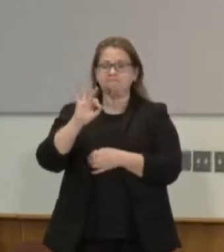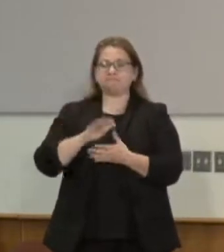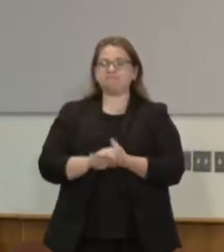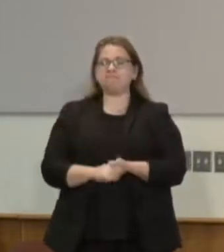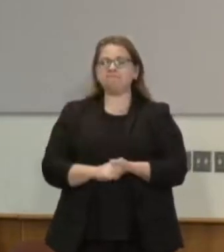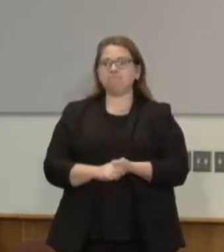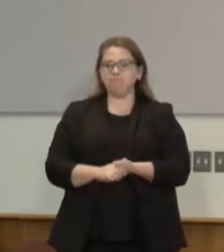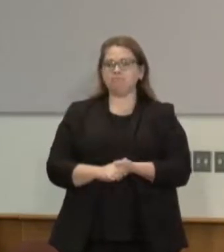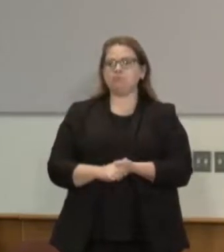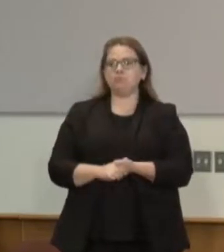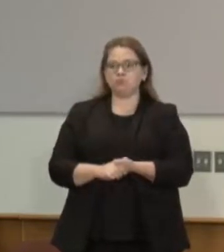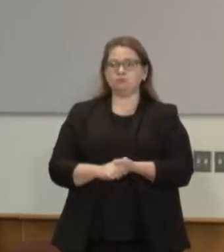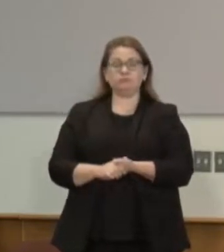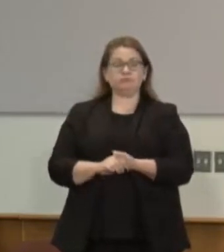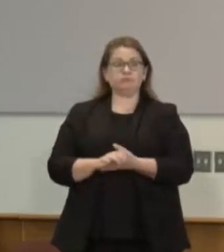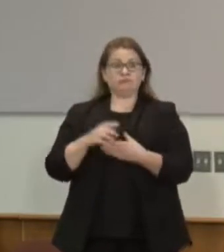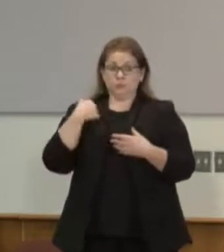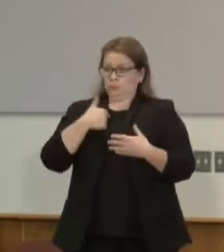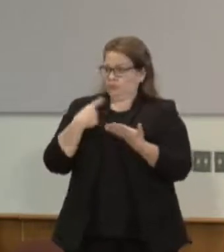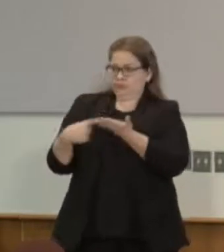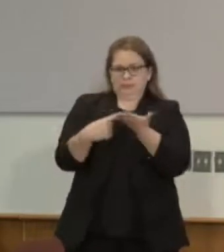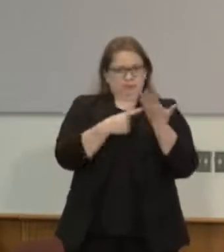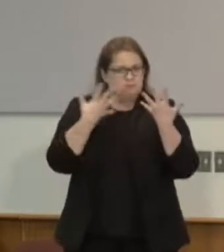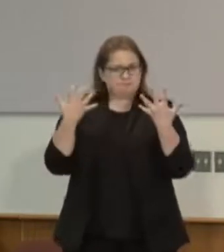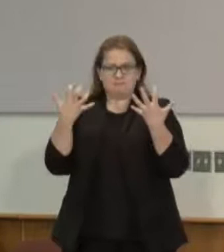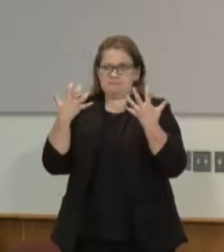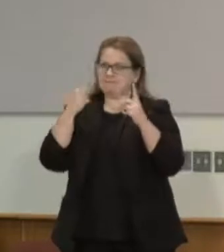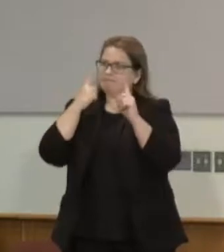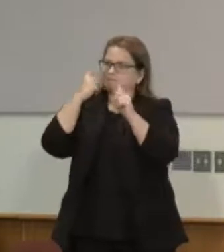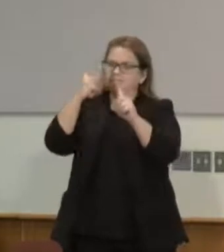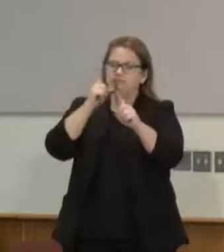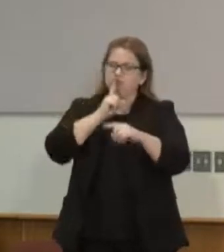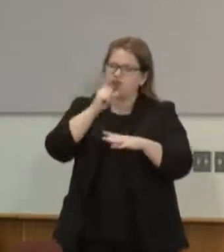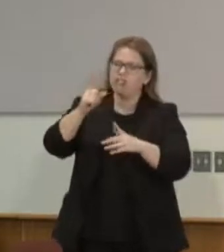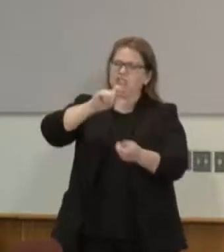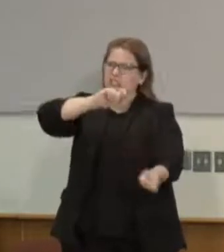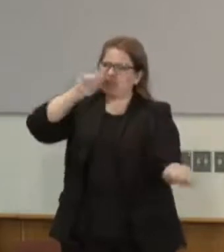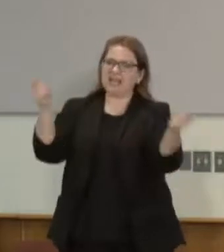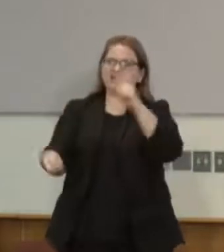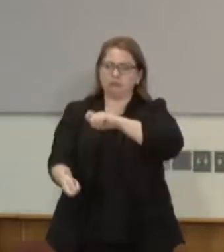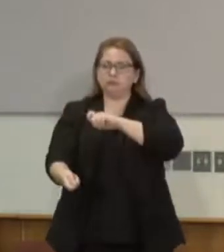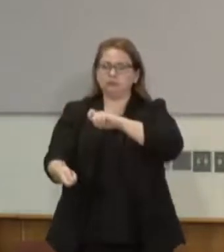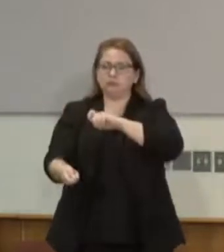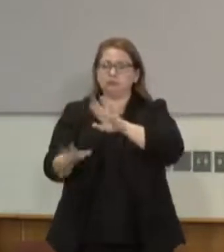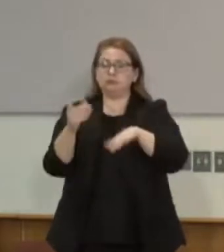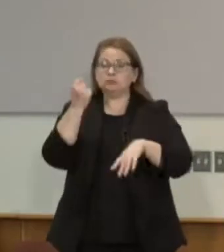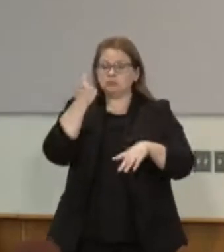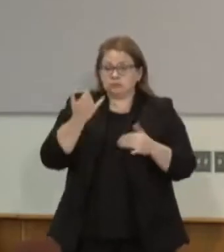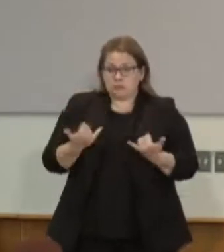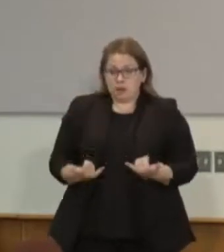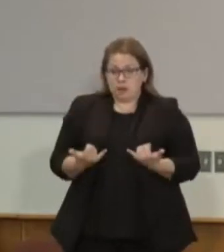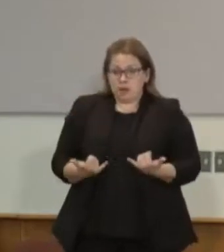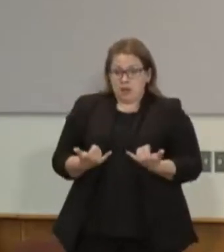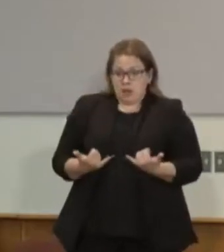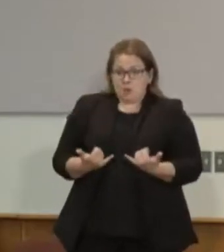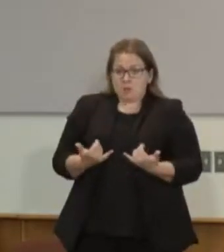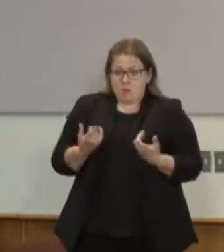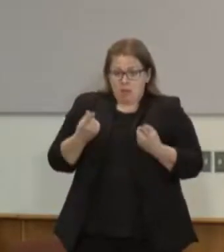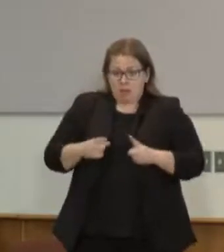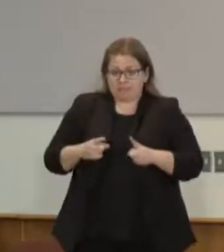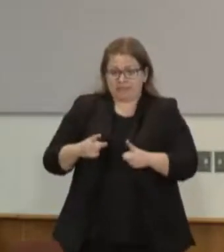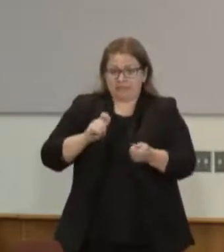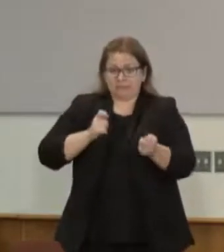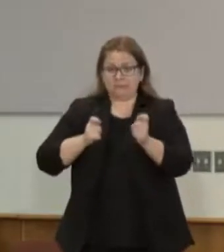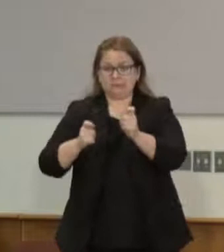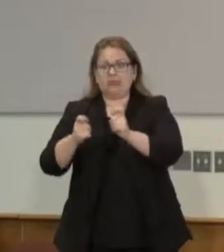change, you think about what needs to happen expeditiously and then you have plans for long-term opportunities as well.